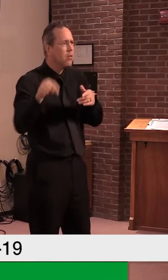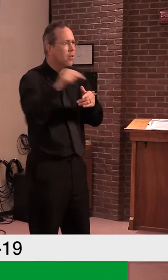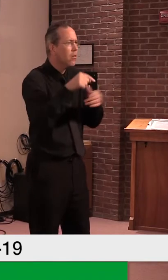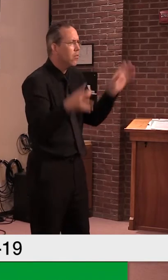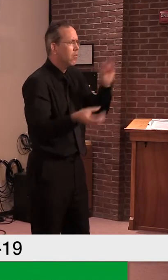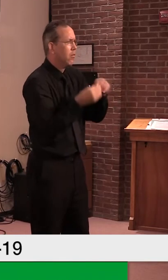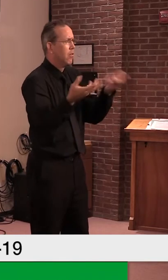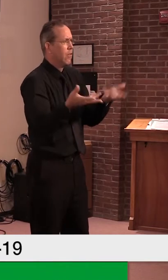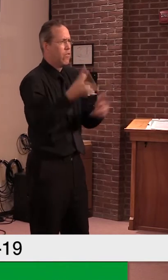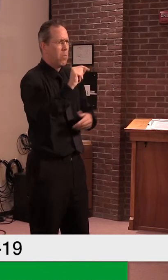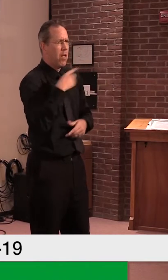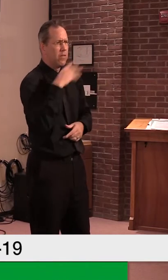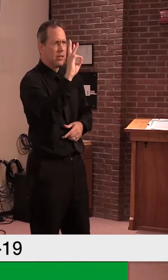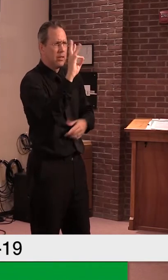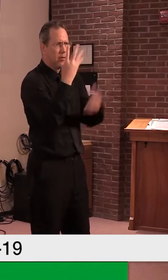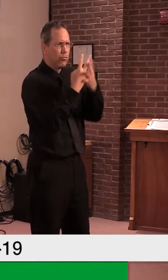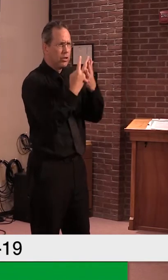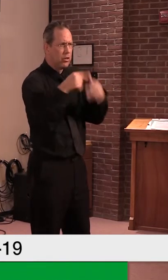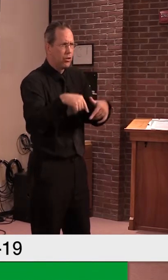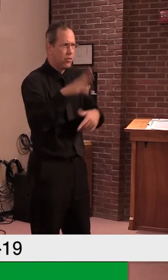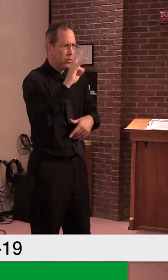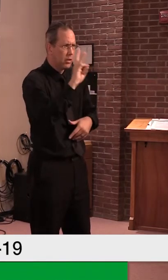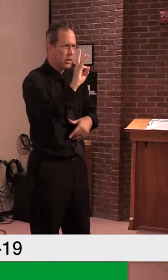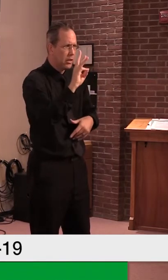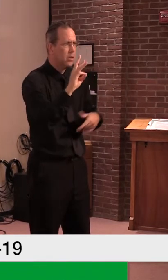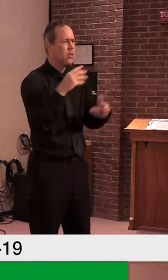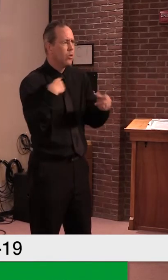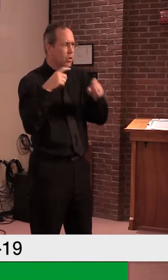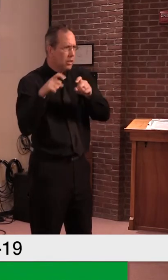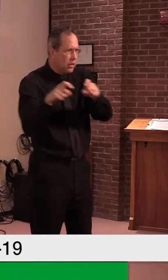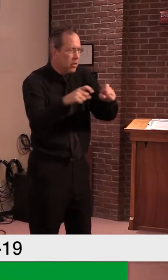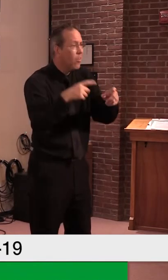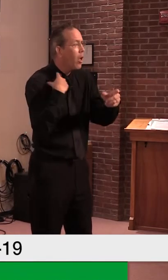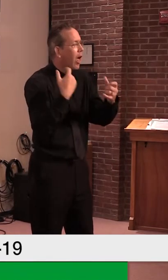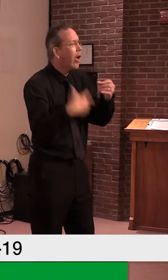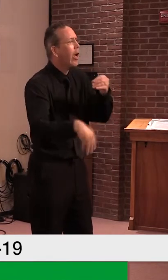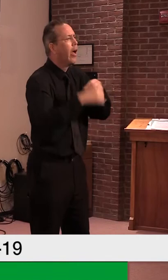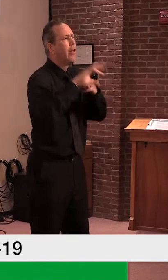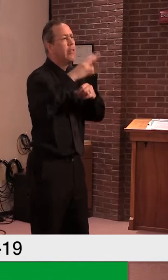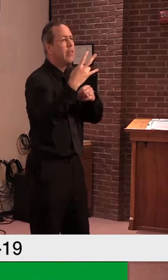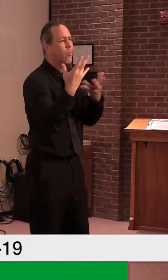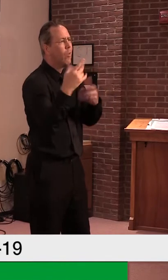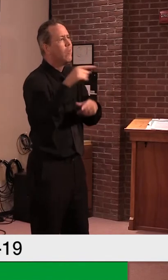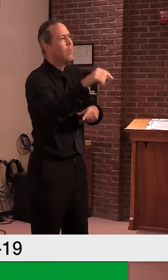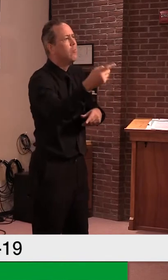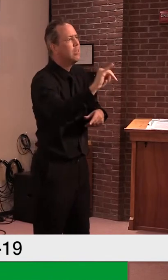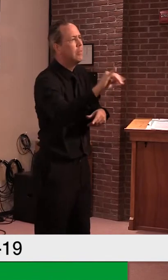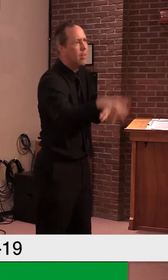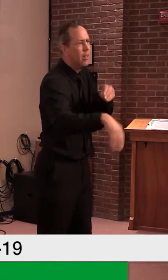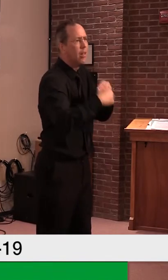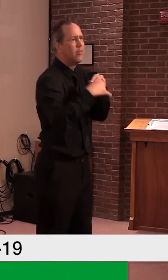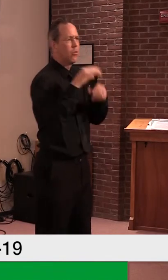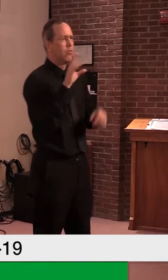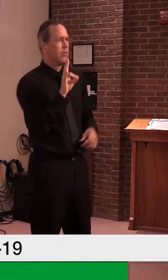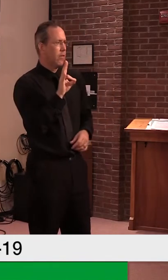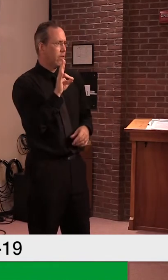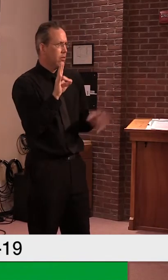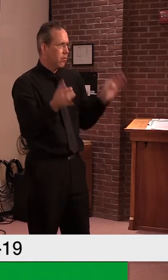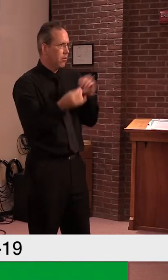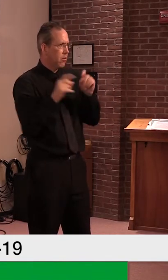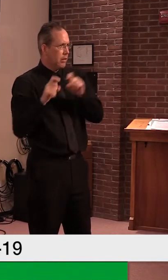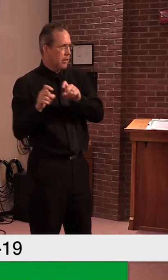Um, that's one protocol. Um, if we have symptomatic patients, uh, excuse me, inmates,